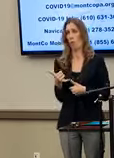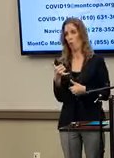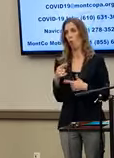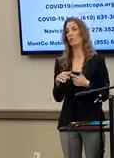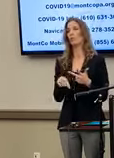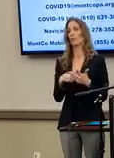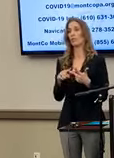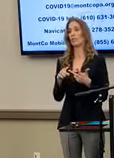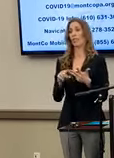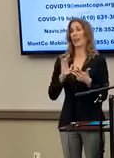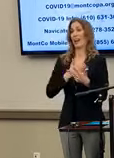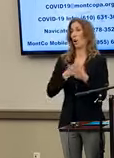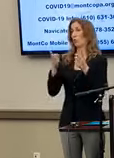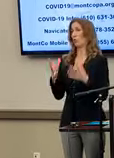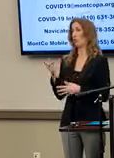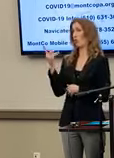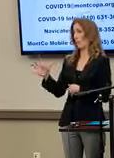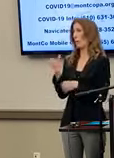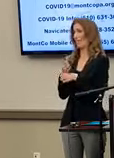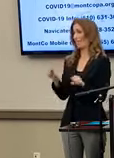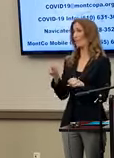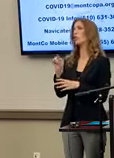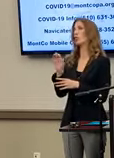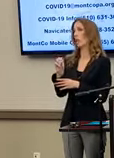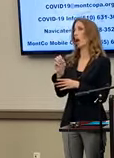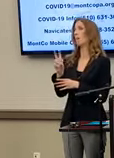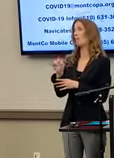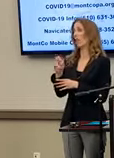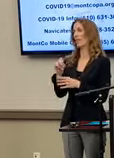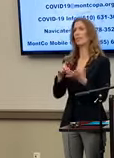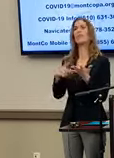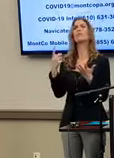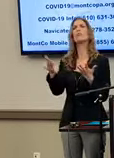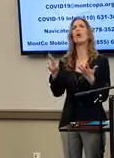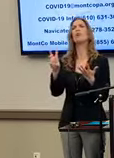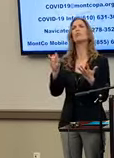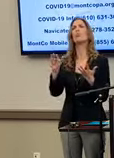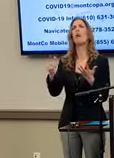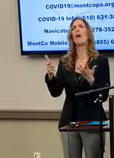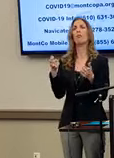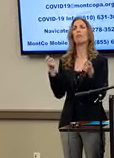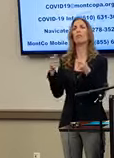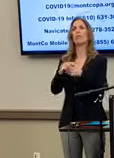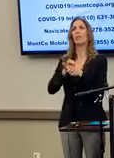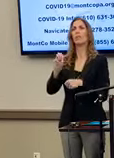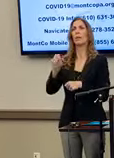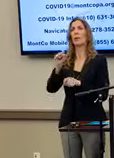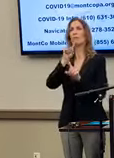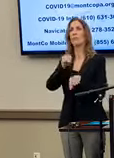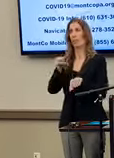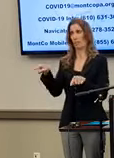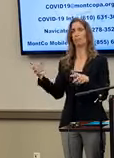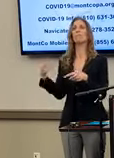our director of public safety, Mr. Tom Sullivan, and Dr. Al Wong, who runs our regional EMS response. So we